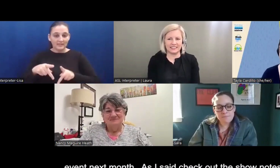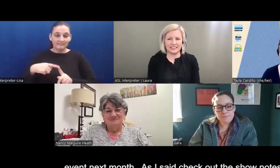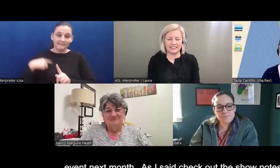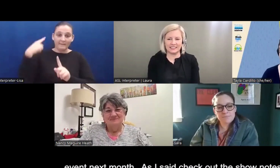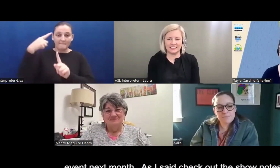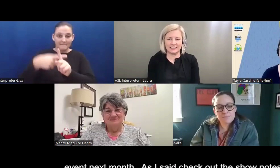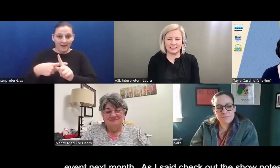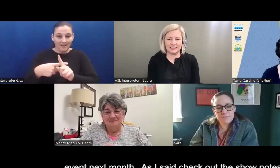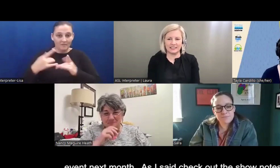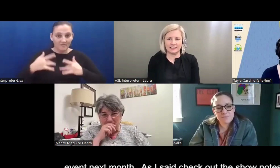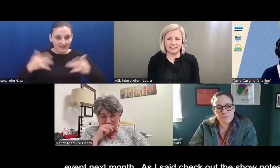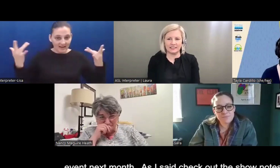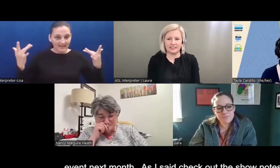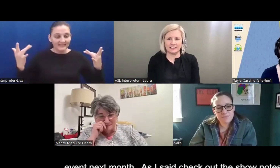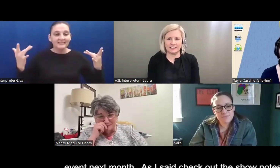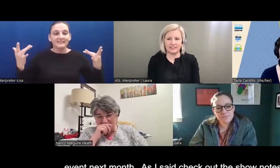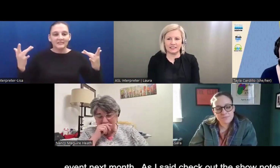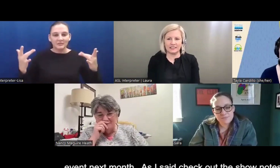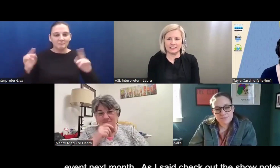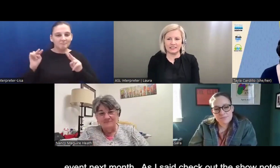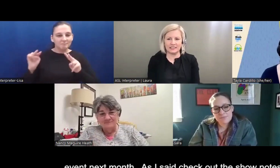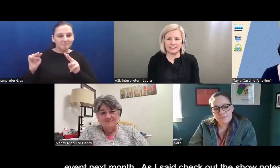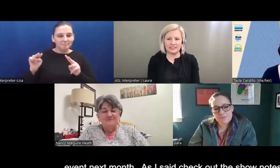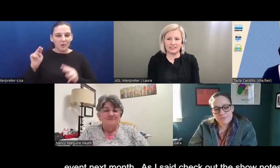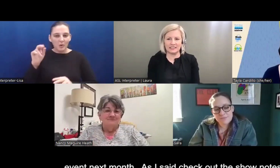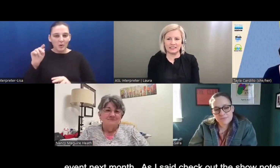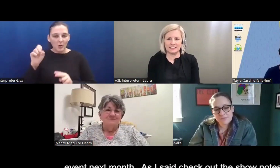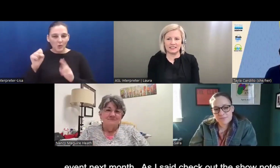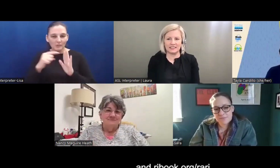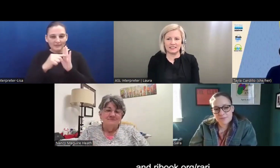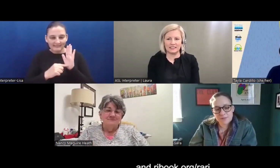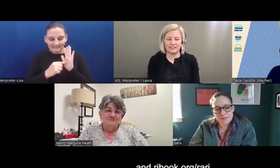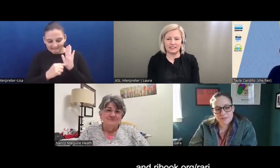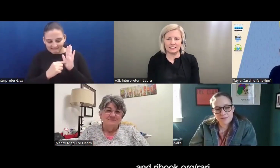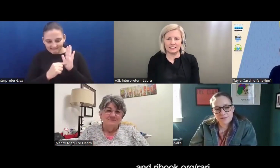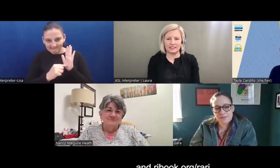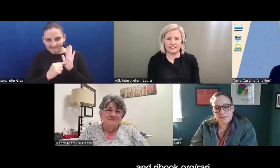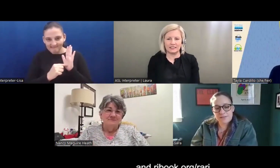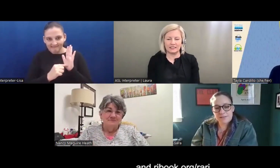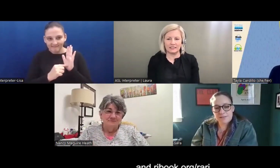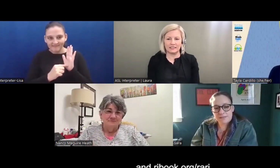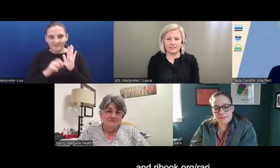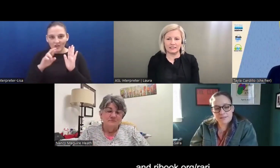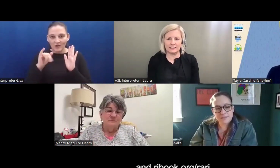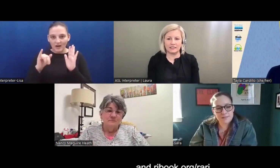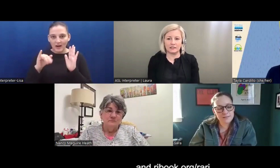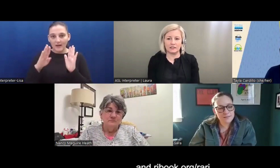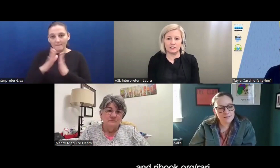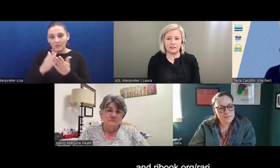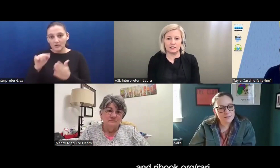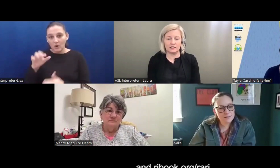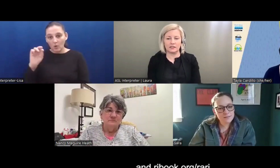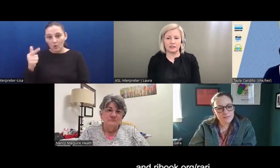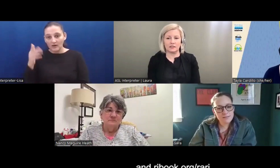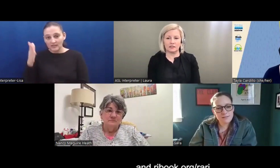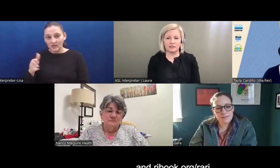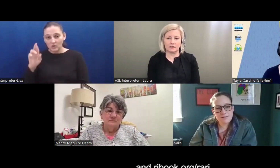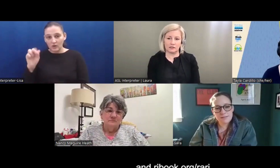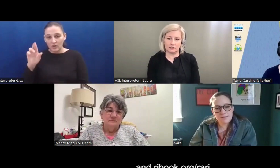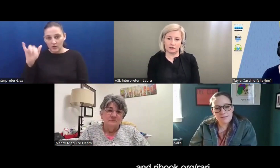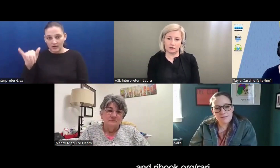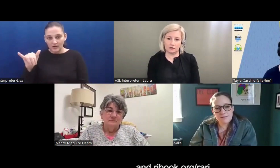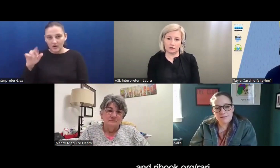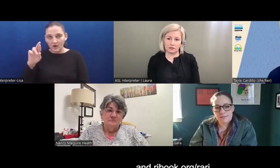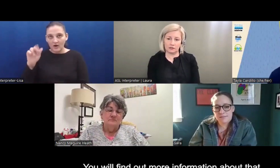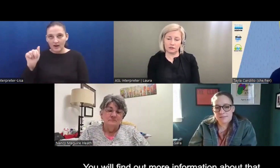Um, so like I said, check out the show notes and, uh, ribooks.org slash Rari, uh, R